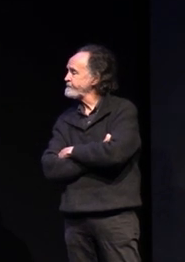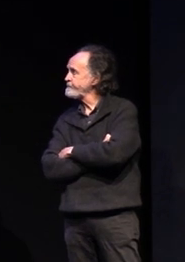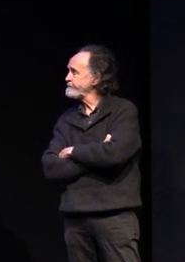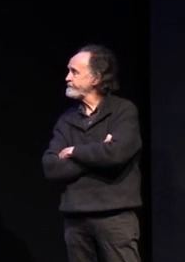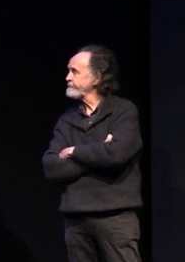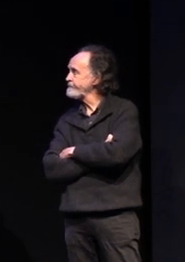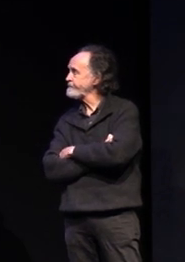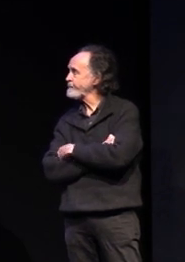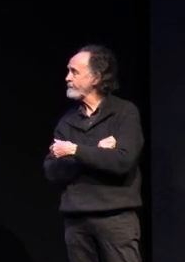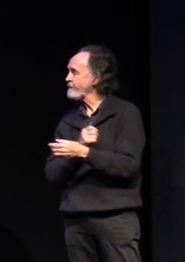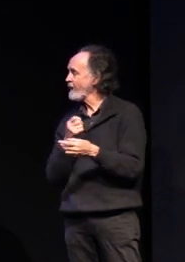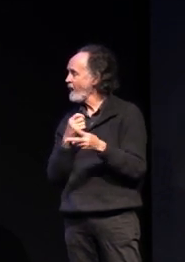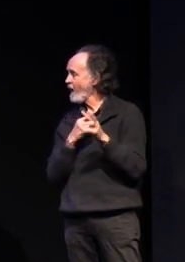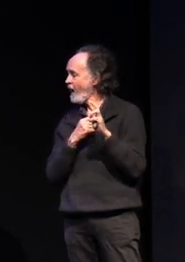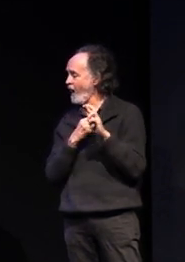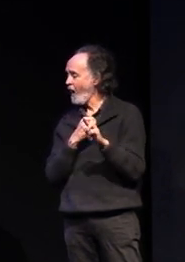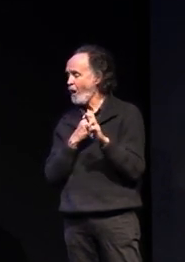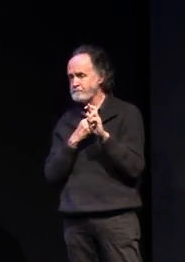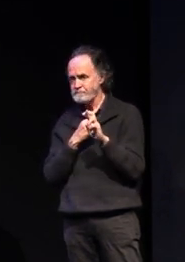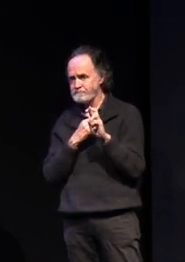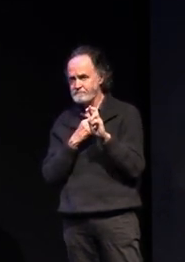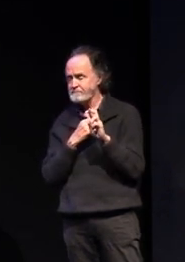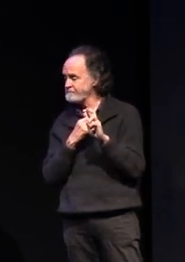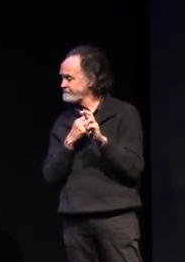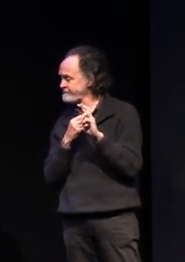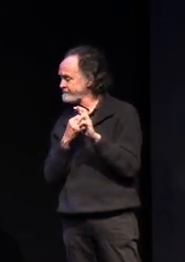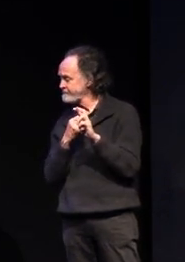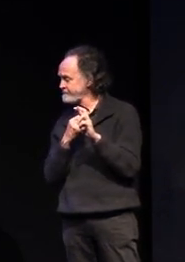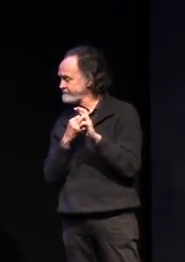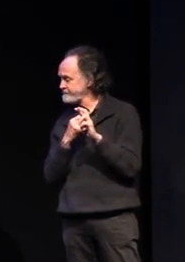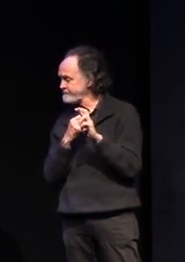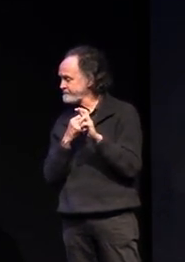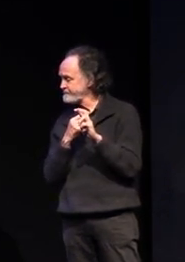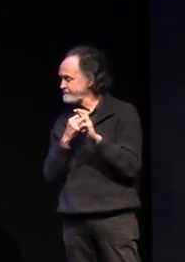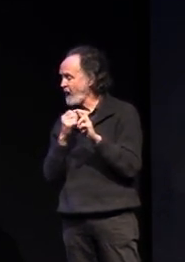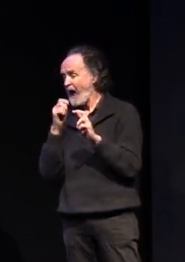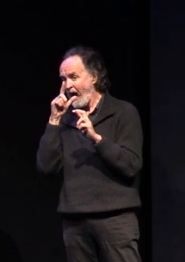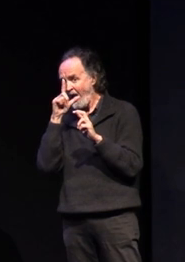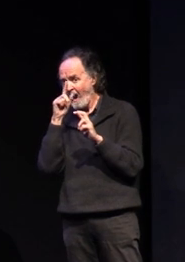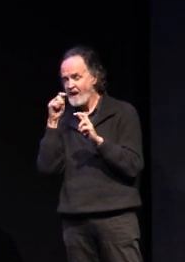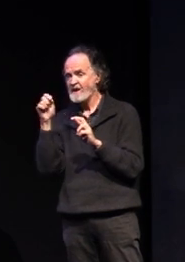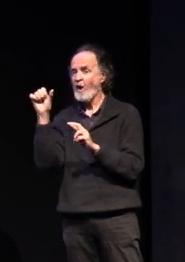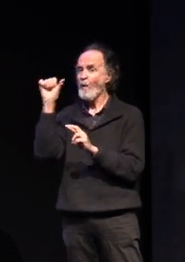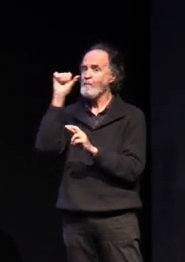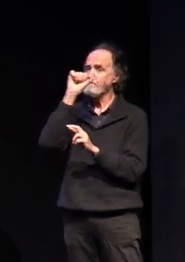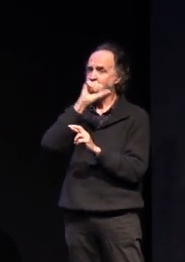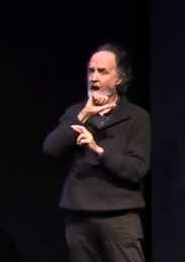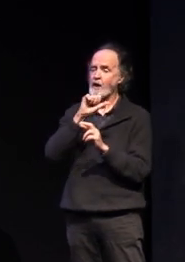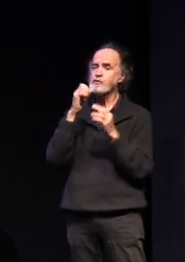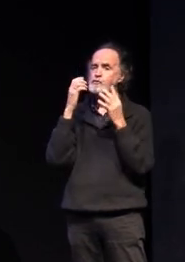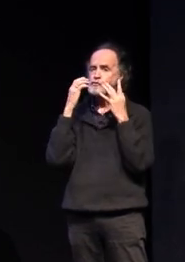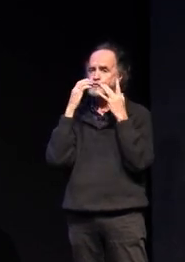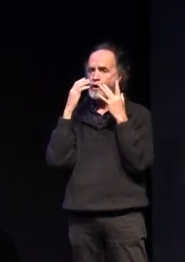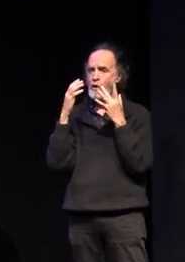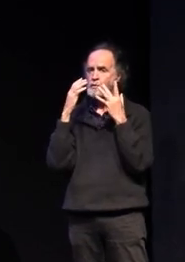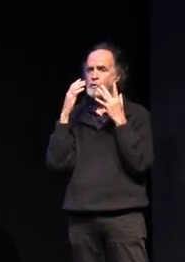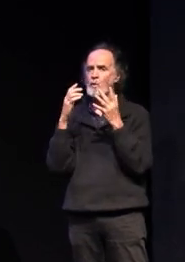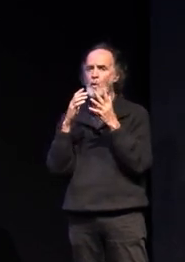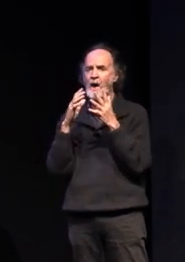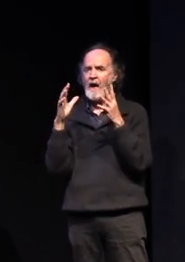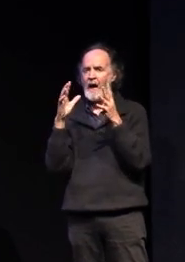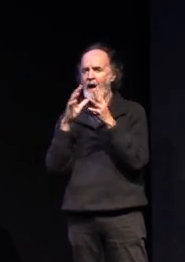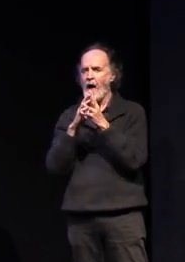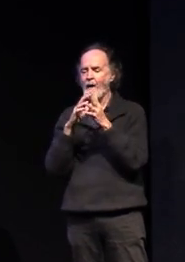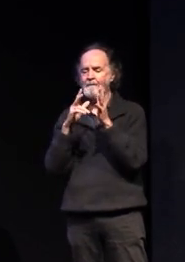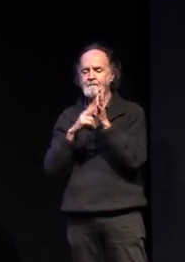i will hopefully i don't know whether i'll break it but i will hopefully be able to go back and and show you the layout for a vcal